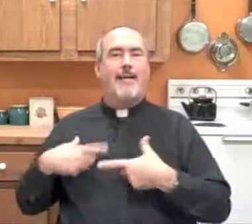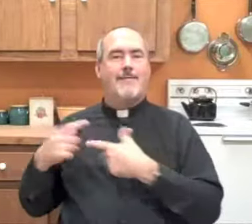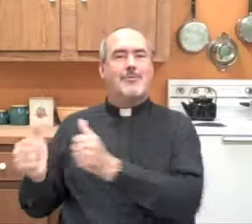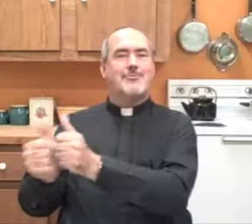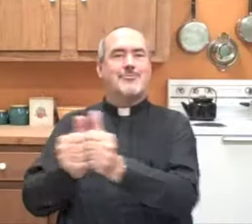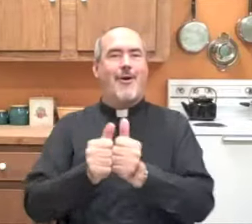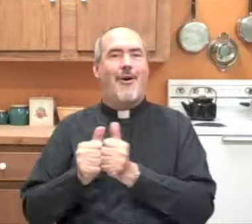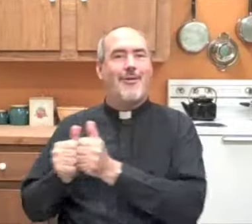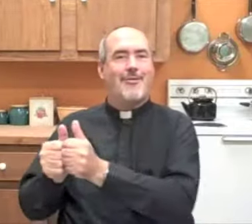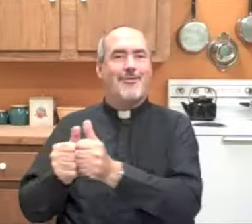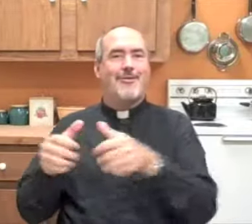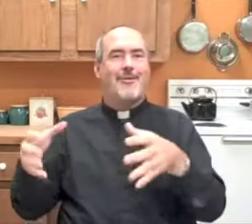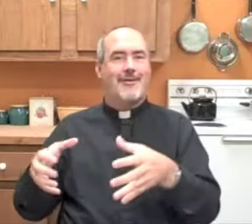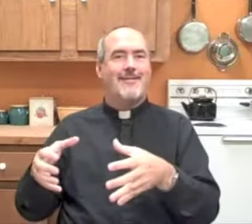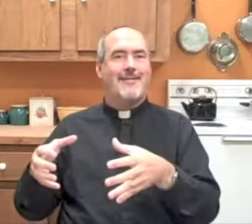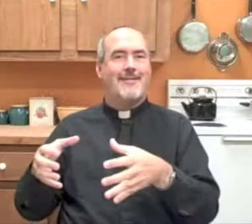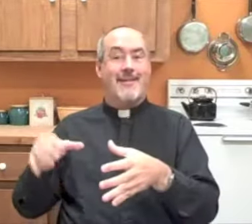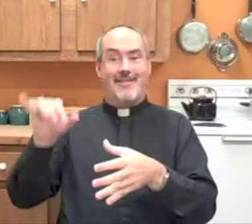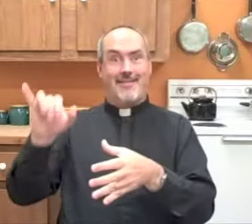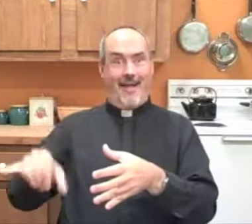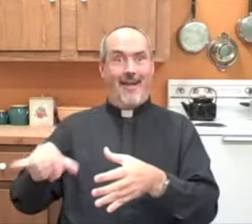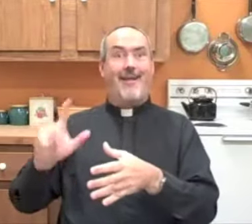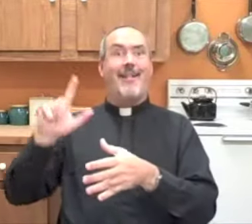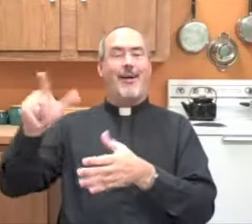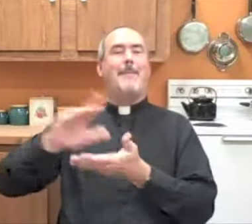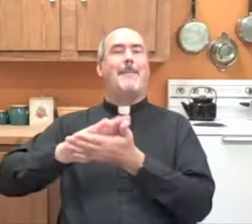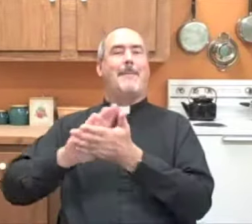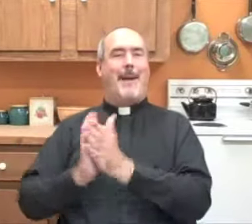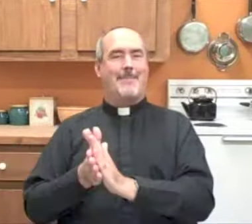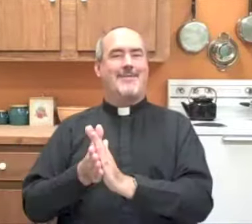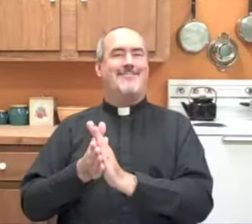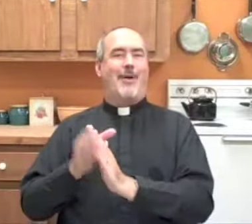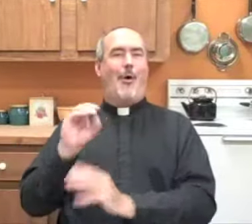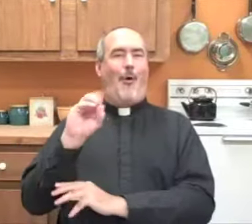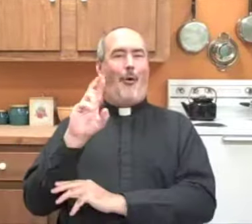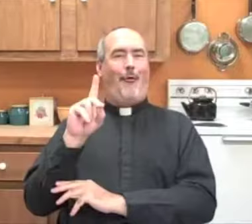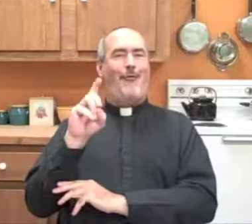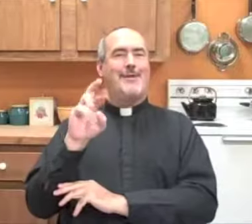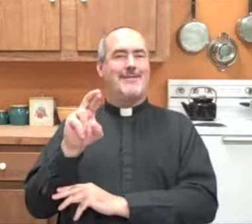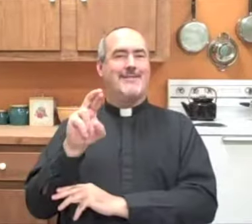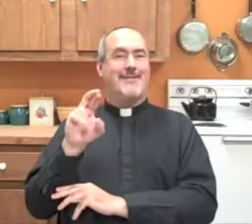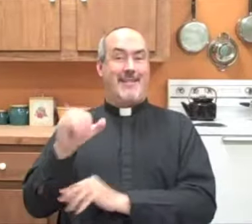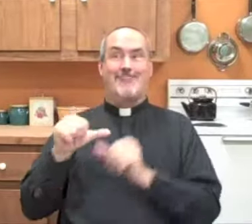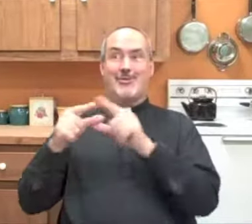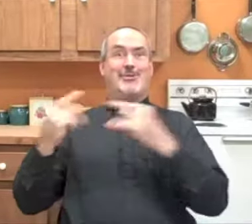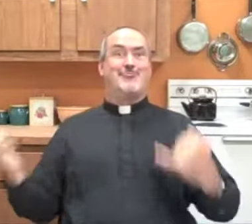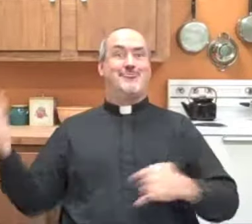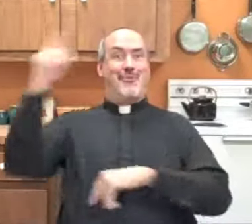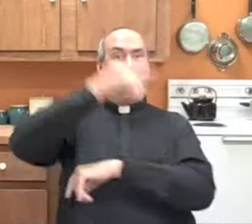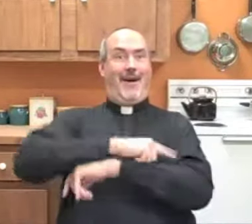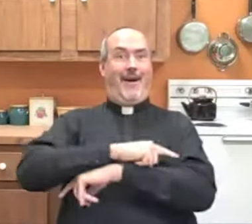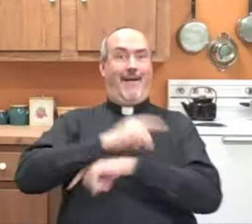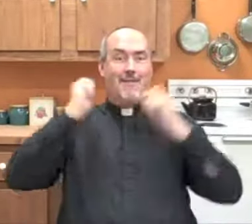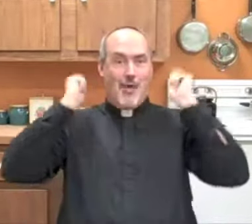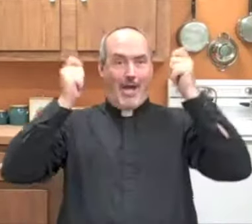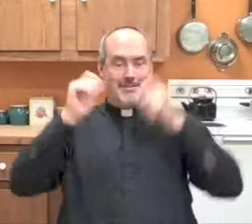because they liked what he had to say. They formed a community and lived together, and they became what now is known